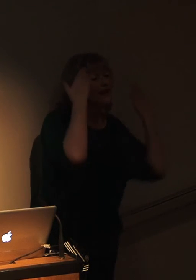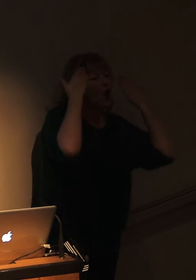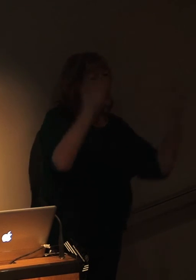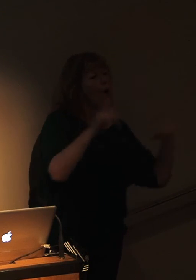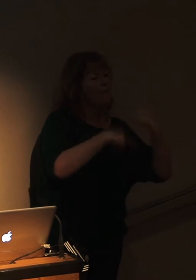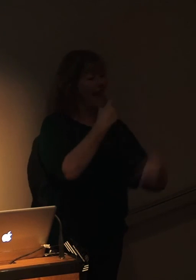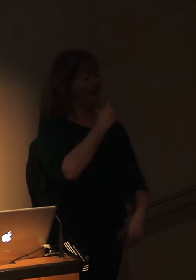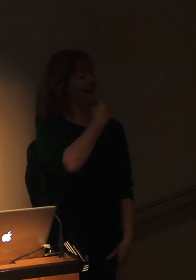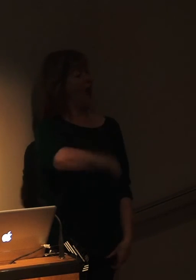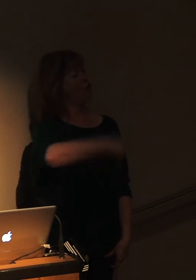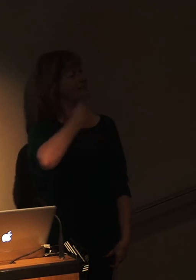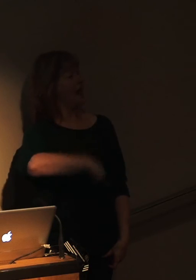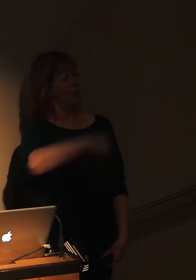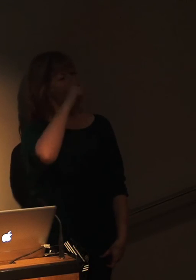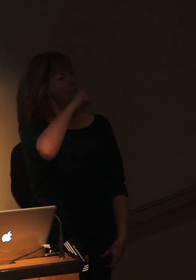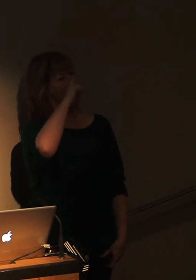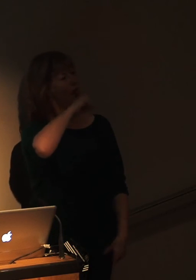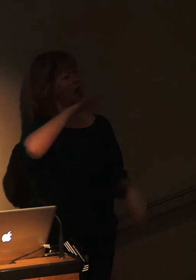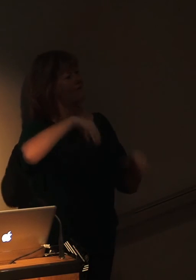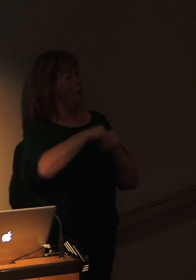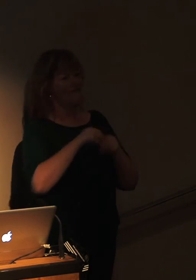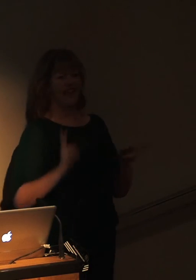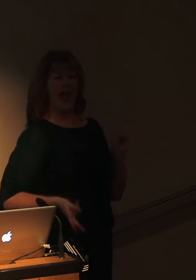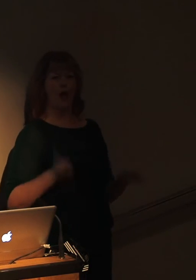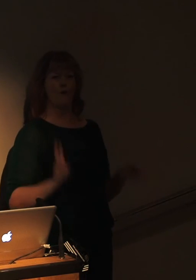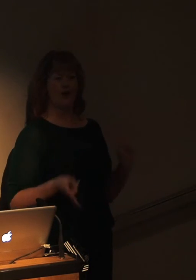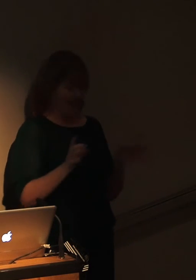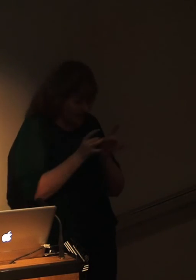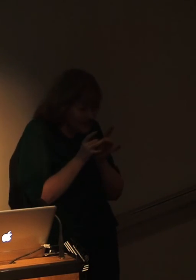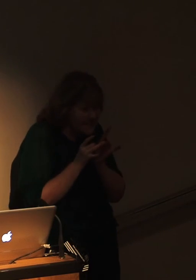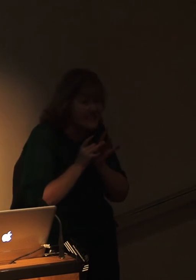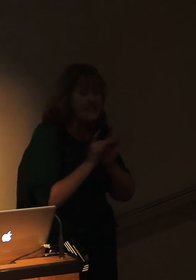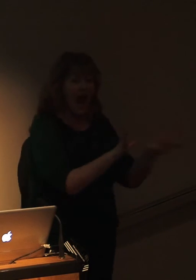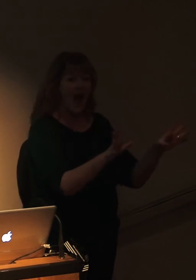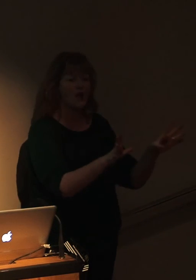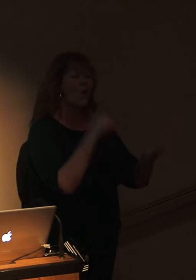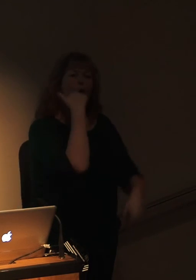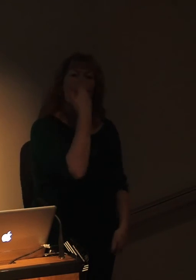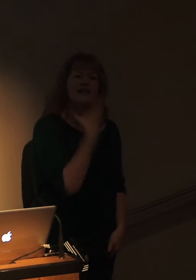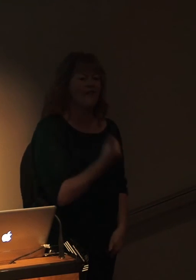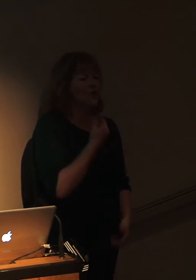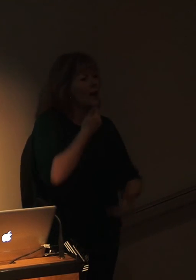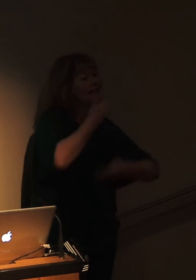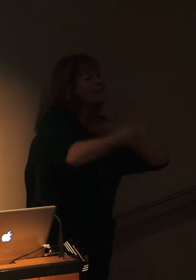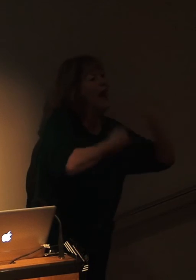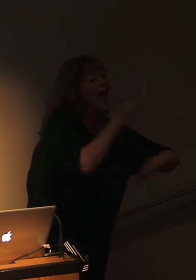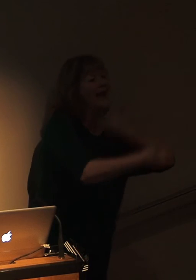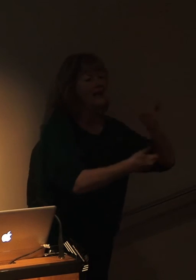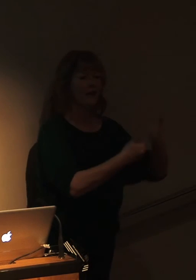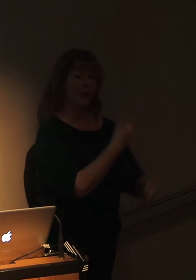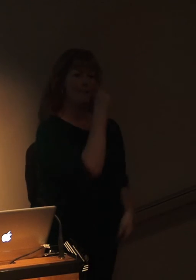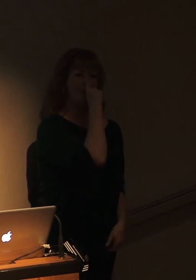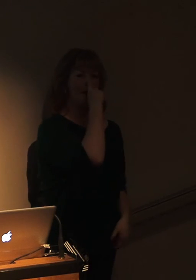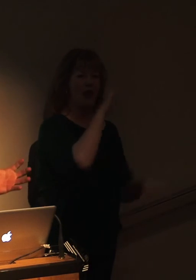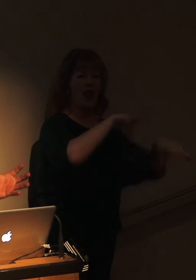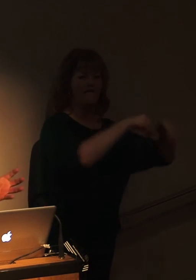hadn't done any character development. And in the beginning of a film, you've also got to establish characters that people are either going to hate or they're going to